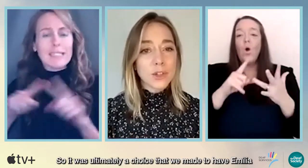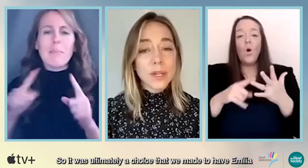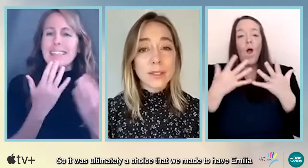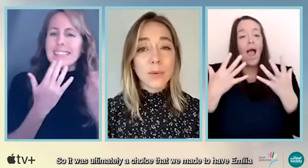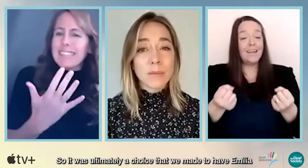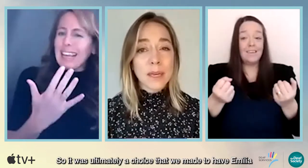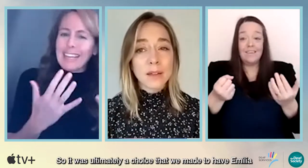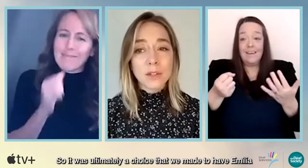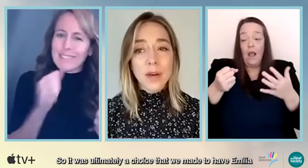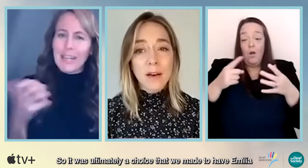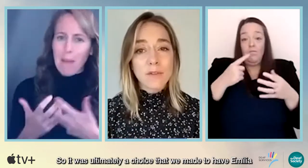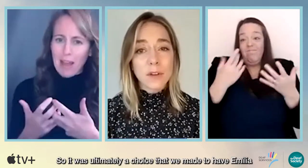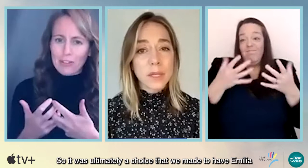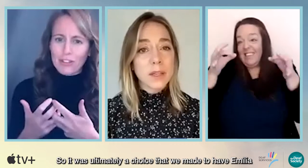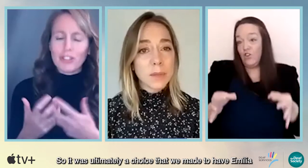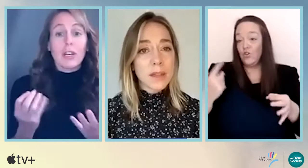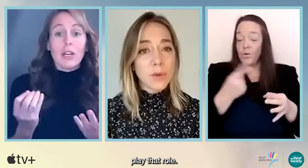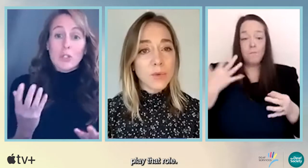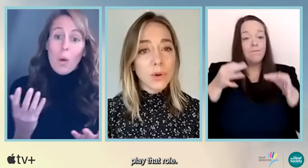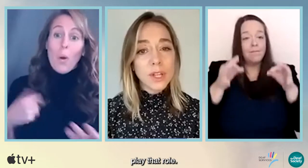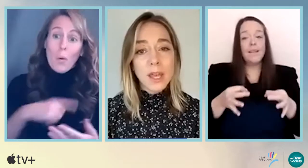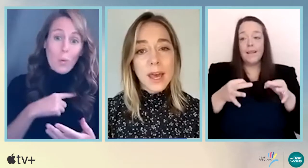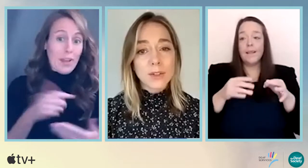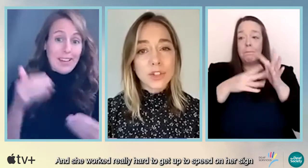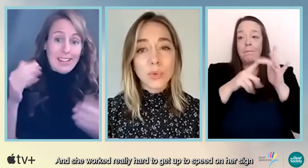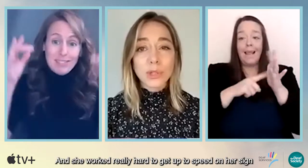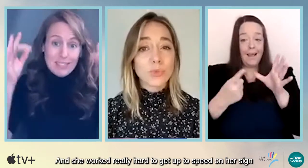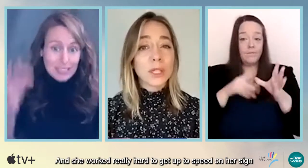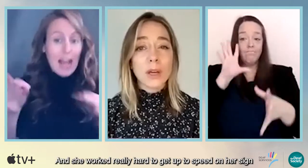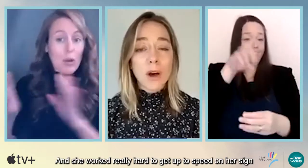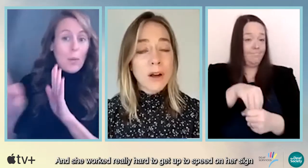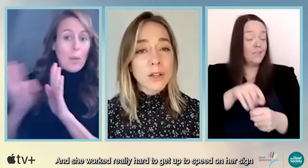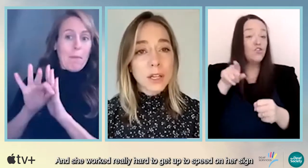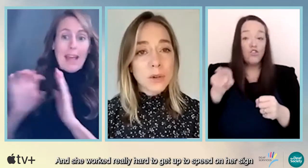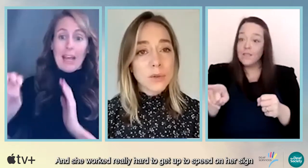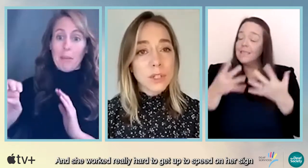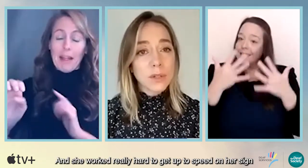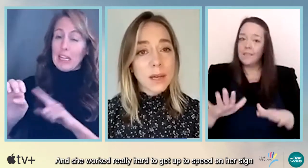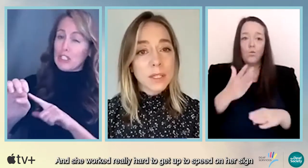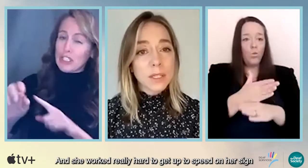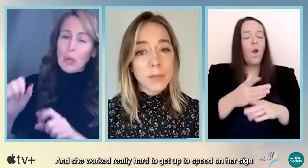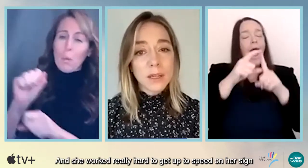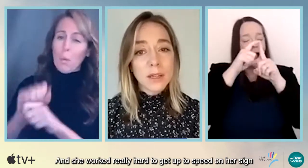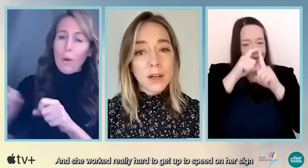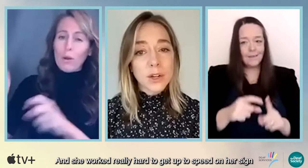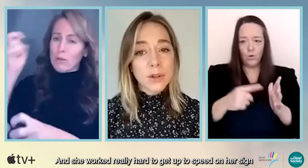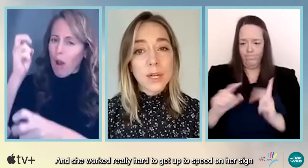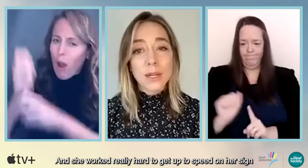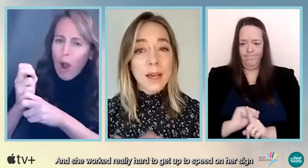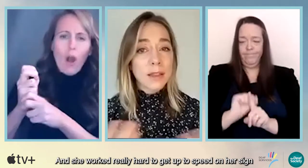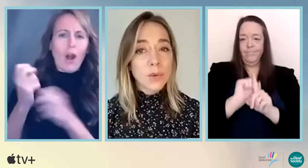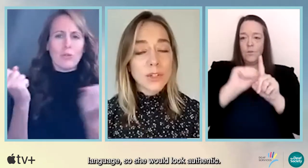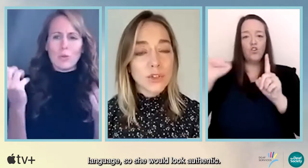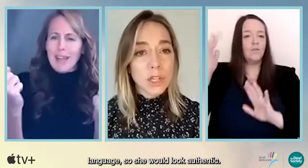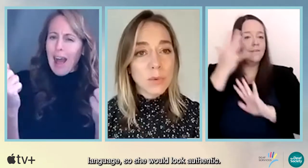a choice that we made to have Amelia play that role. And she worked really hard, you know, to get up to speed on her